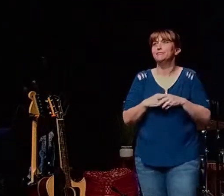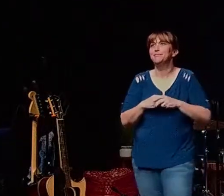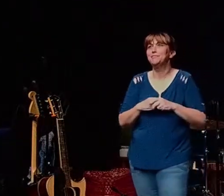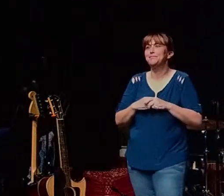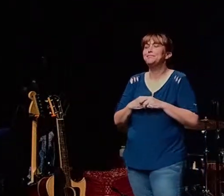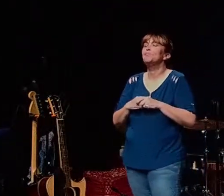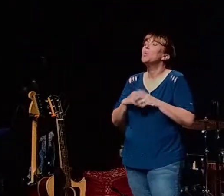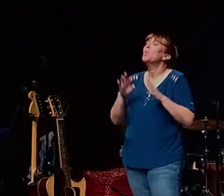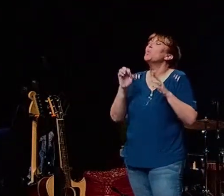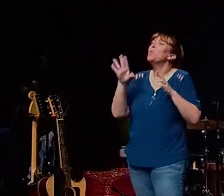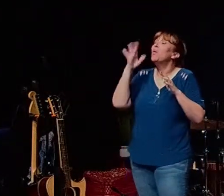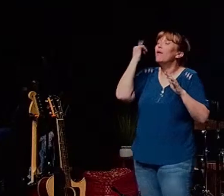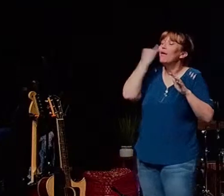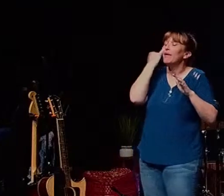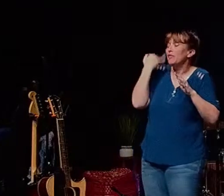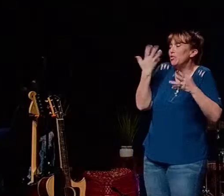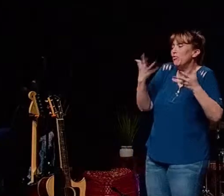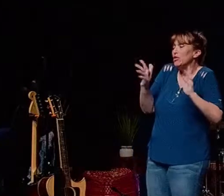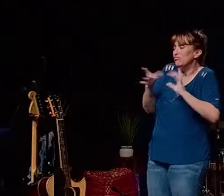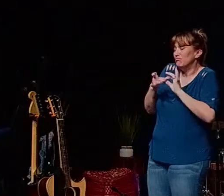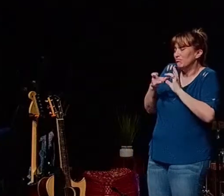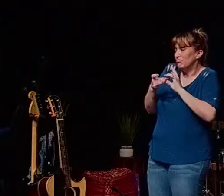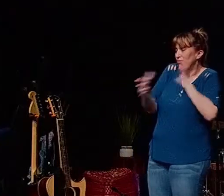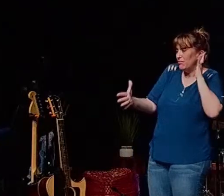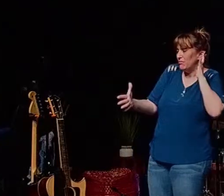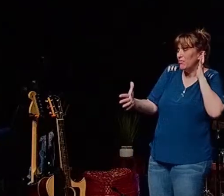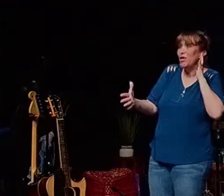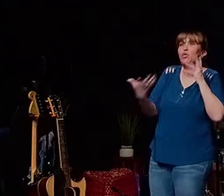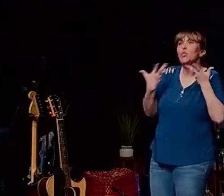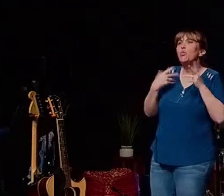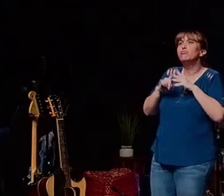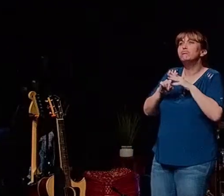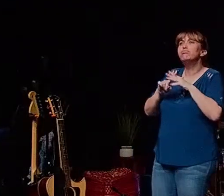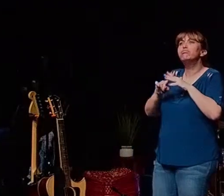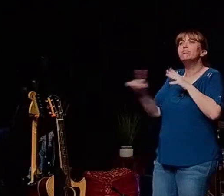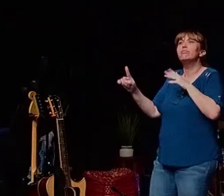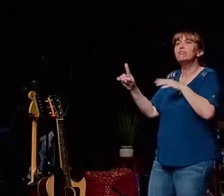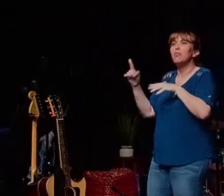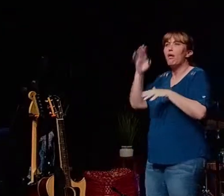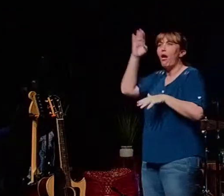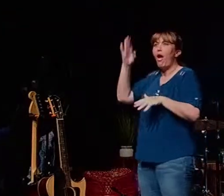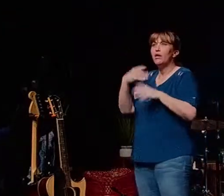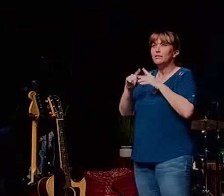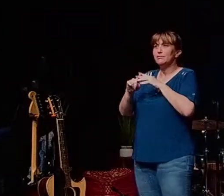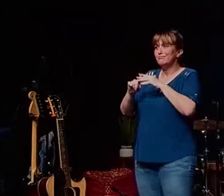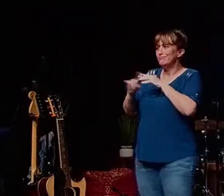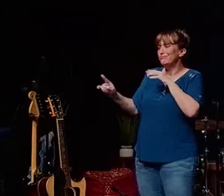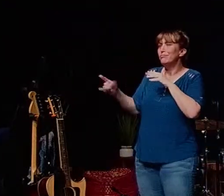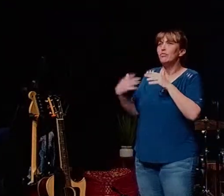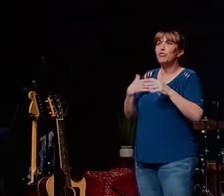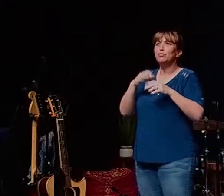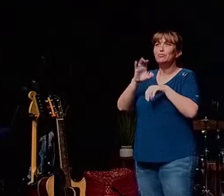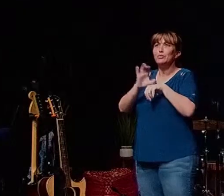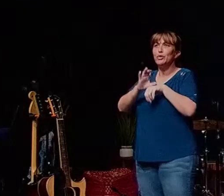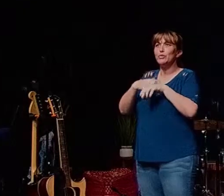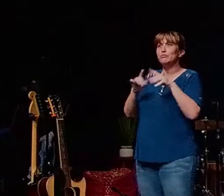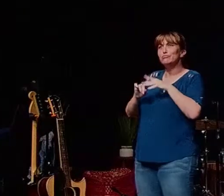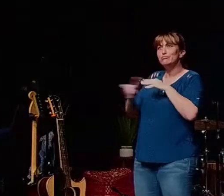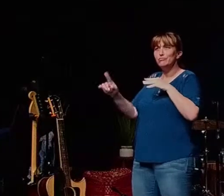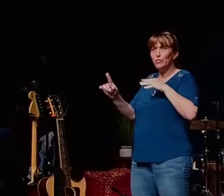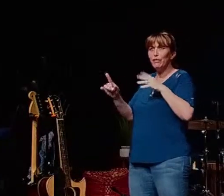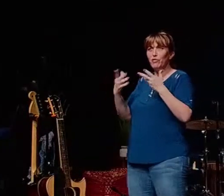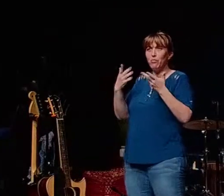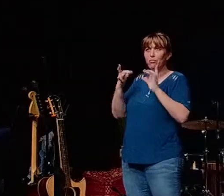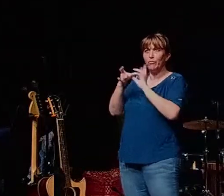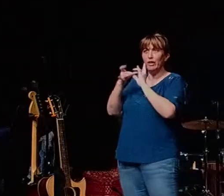or if you've been disconnected and walked away from god walked away from the church from discipleship and you have just fallen hard